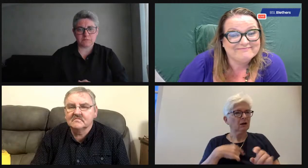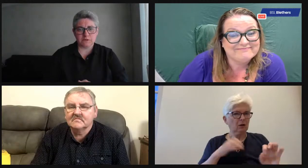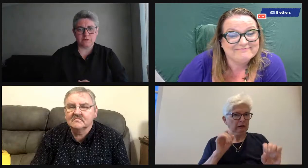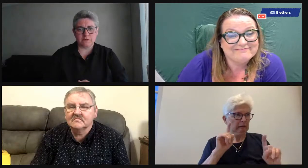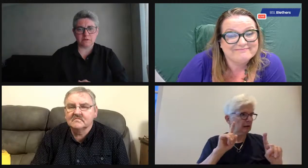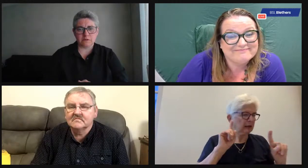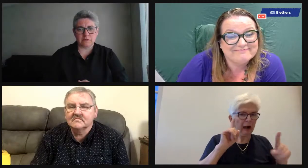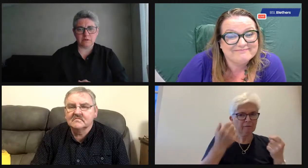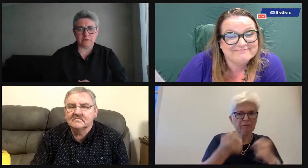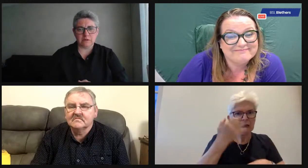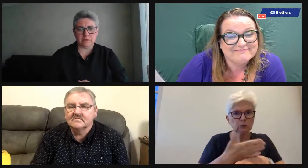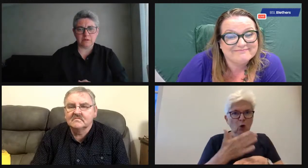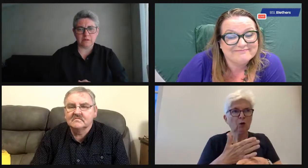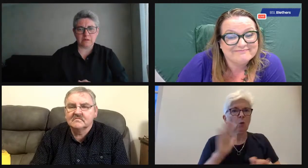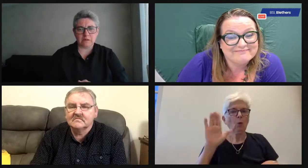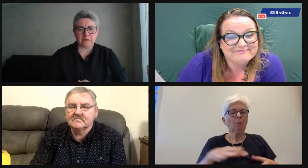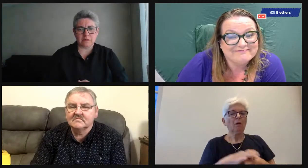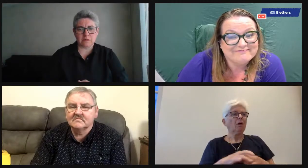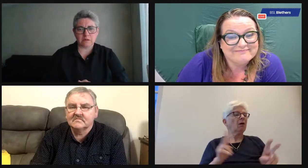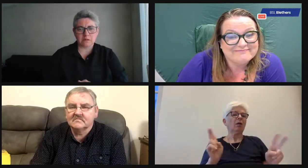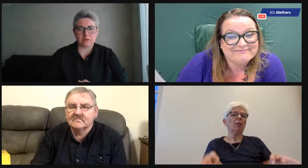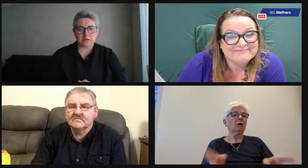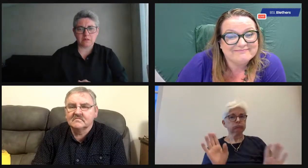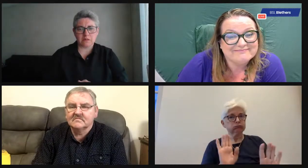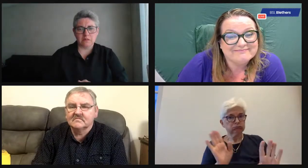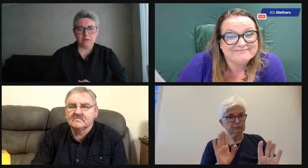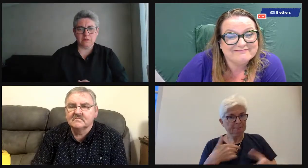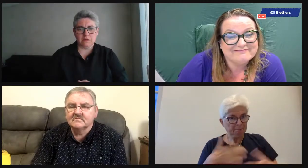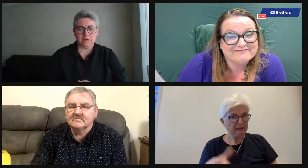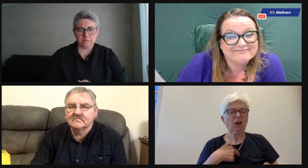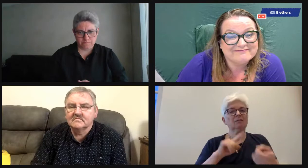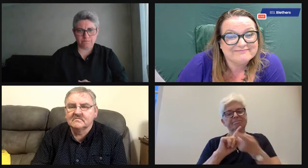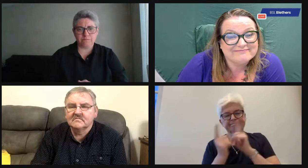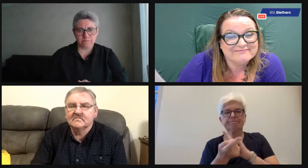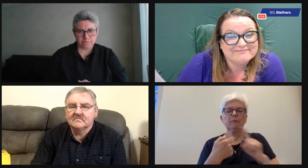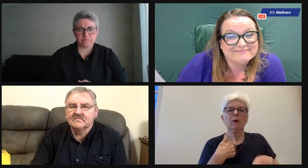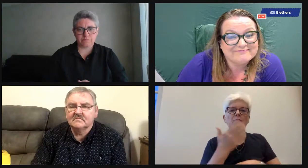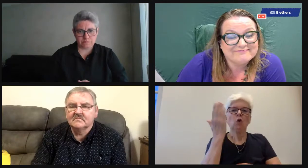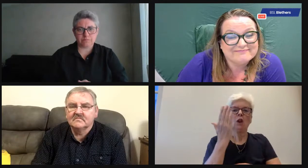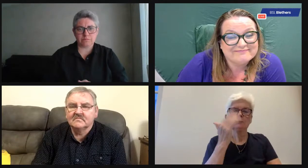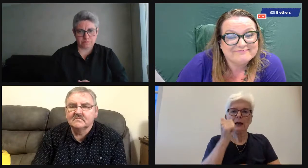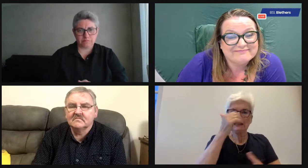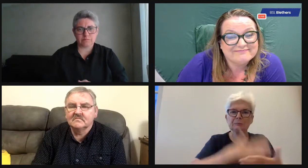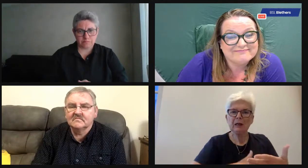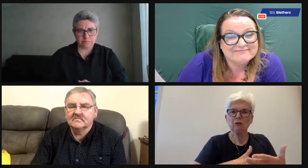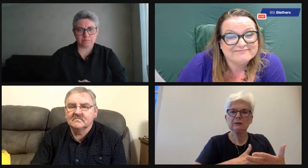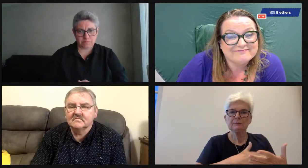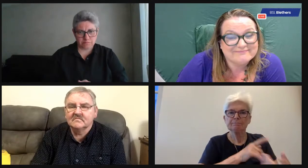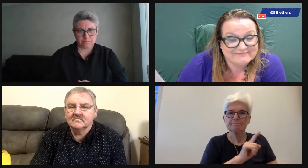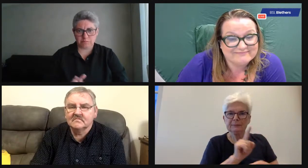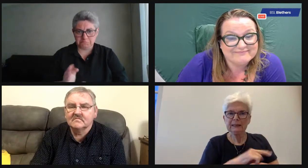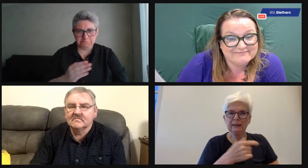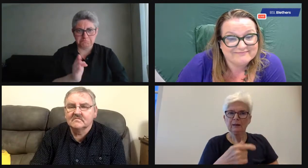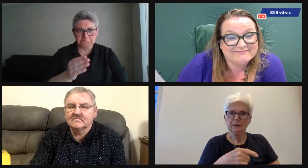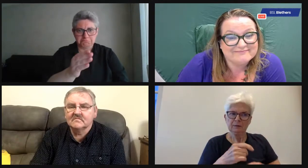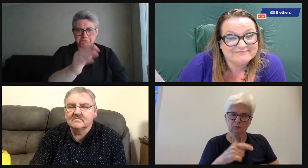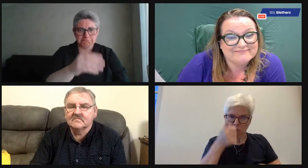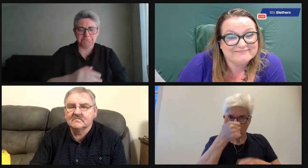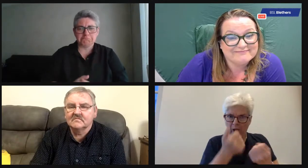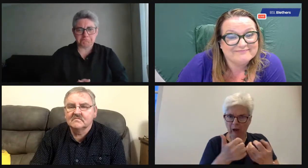helps, you know, that you haven't just been sitting there going, oh, I can't find work, so I'm going to give up. You've turned that into something positive. You've